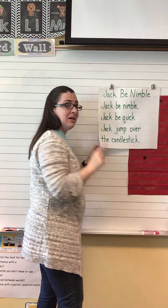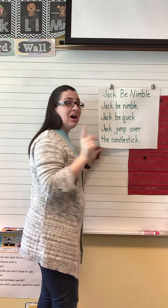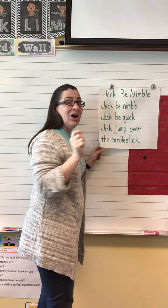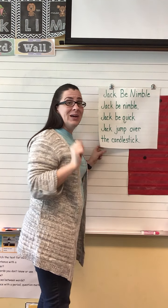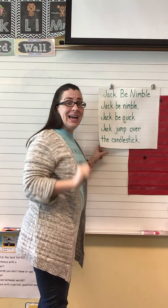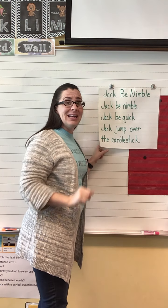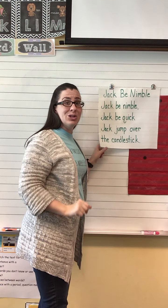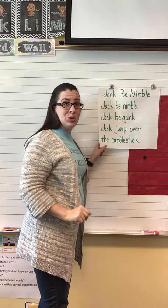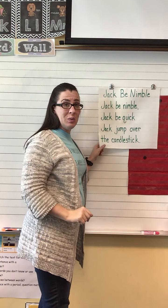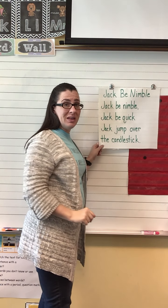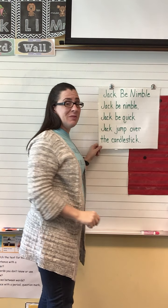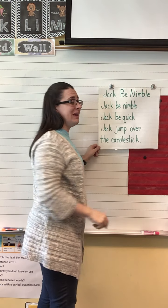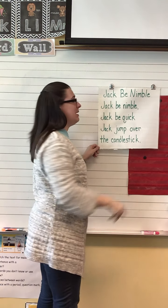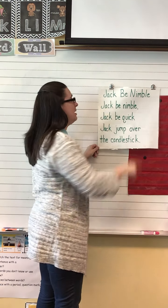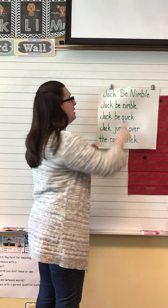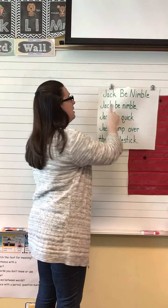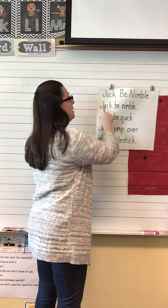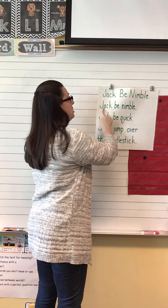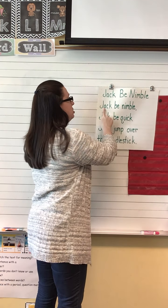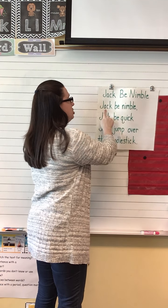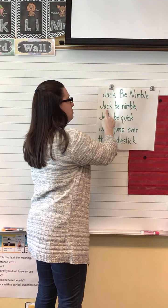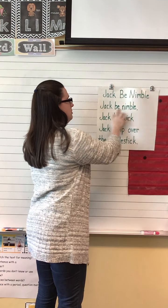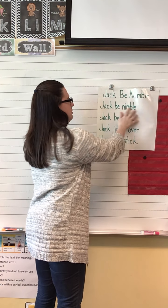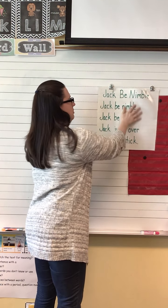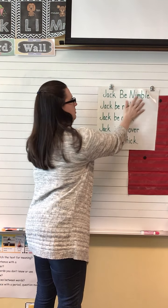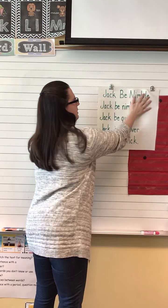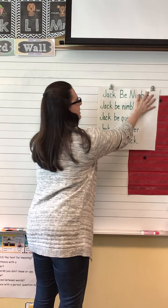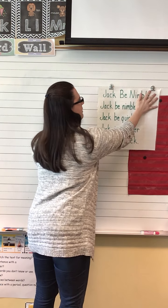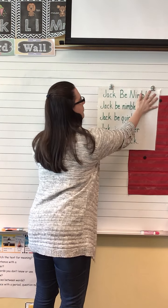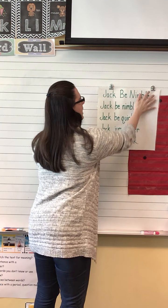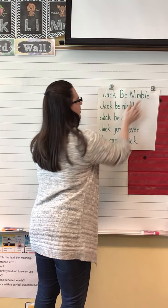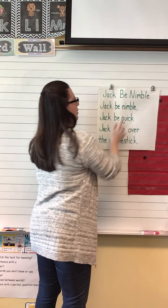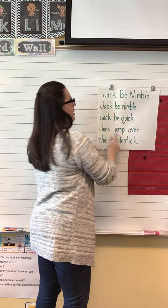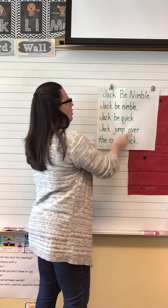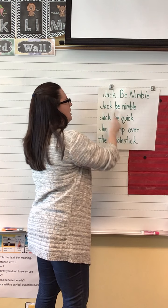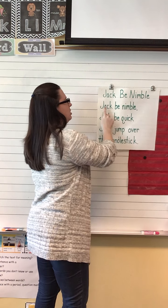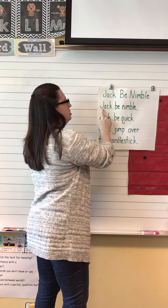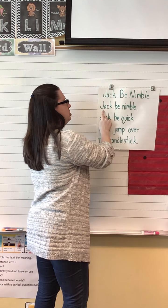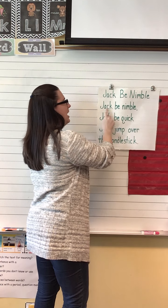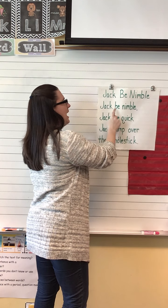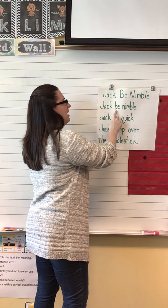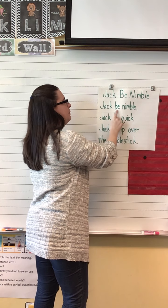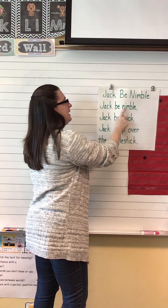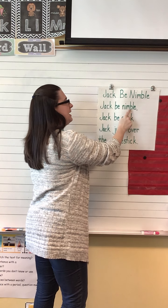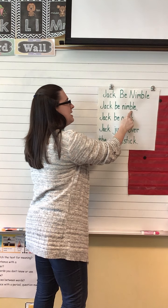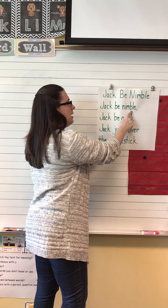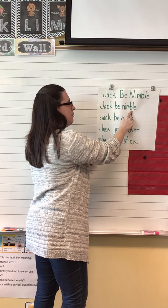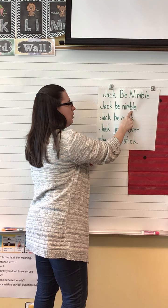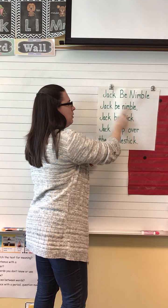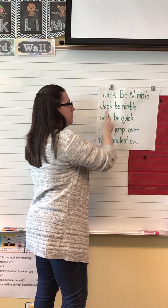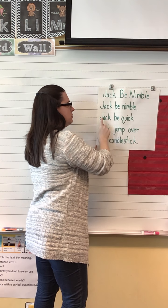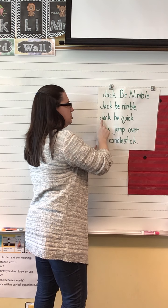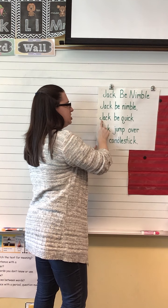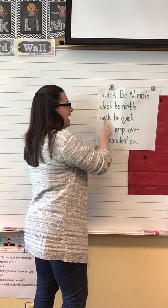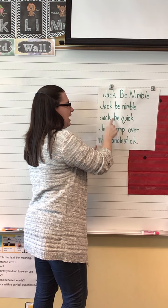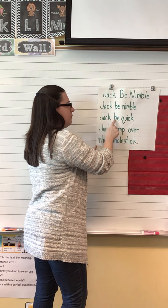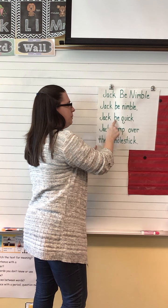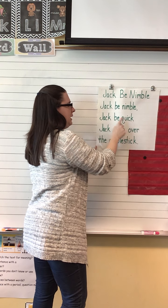Okay, now do it with me. Let me get it flat. There we go. Jack, be nimble. Jack, be